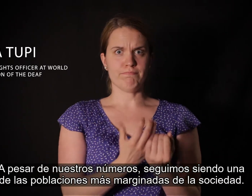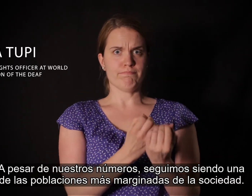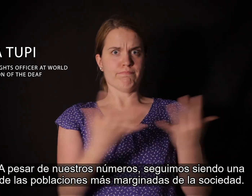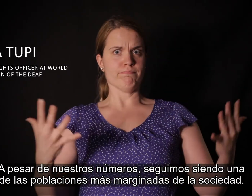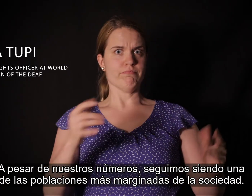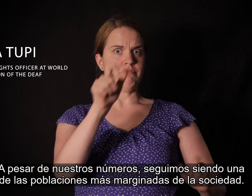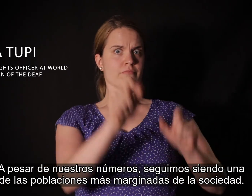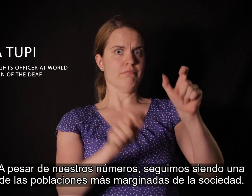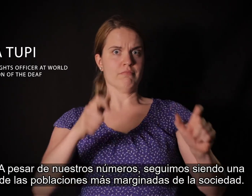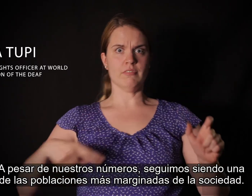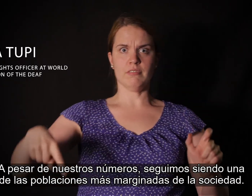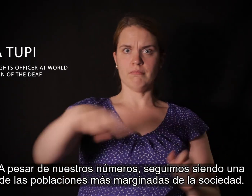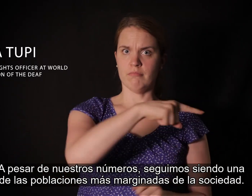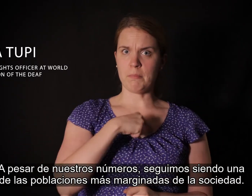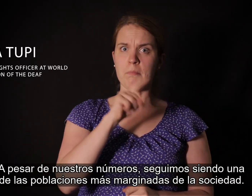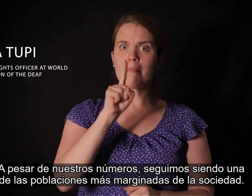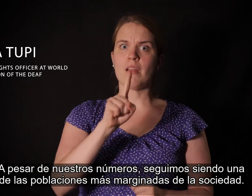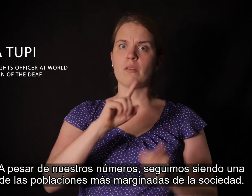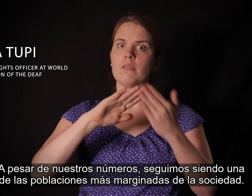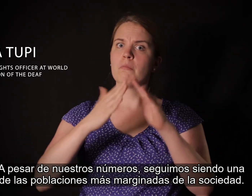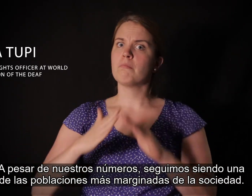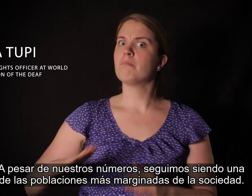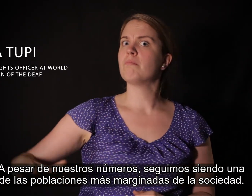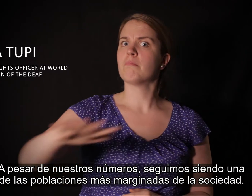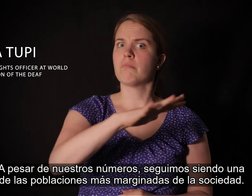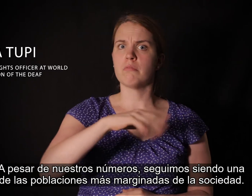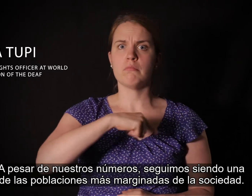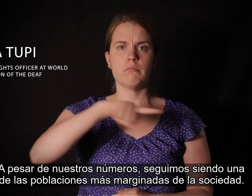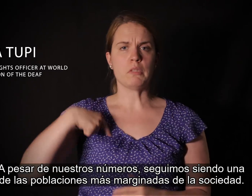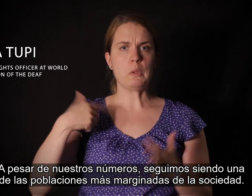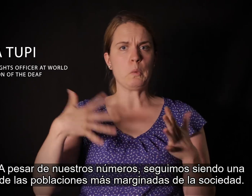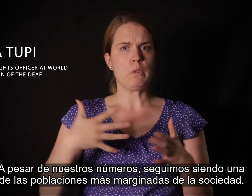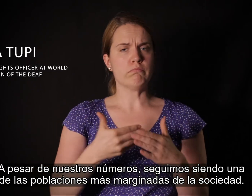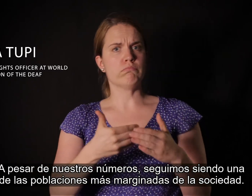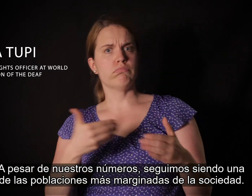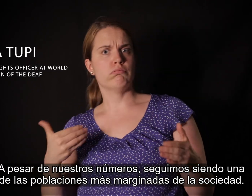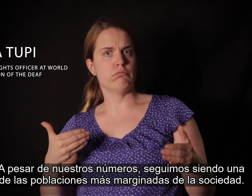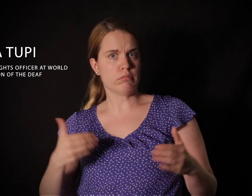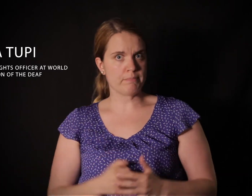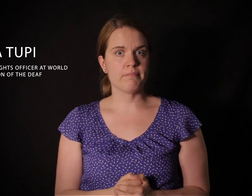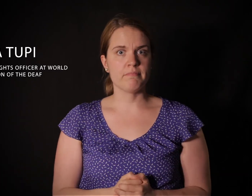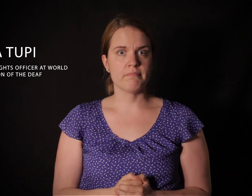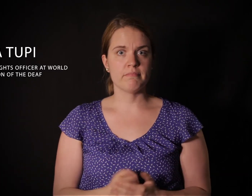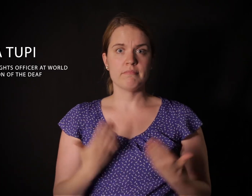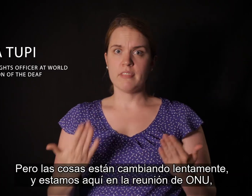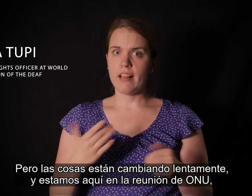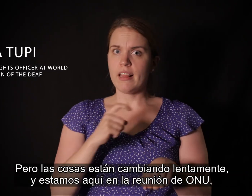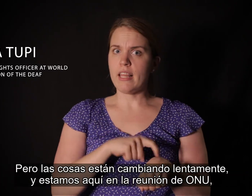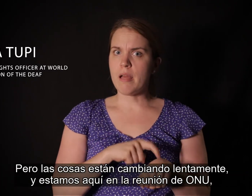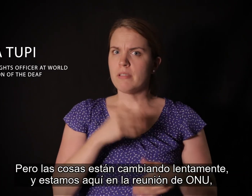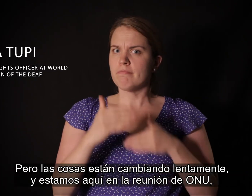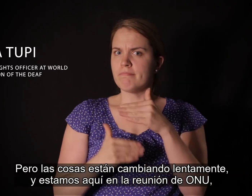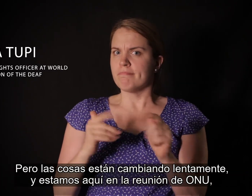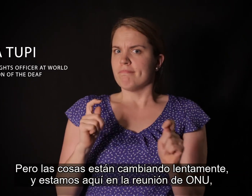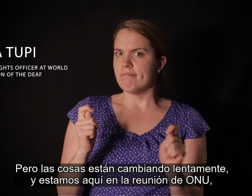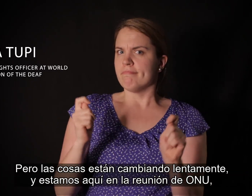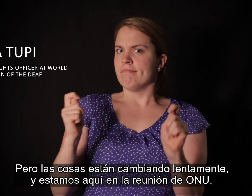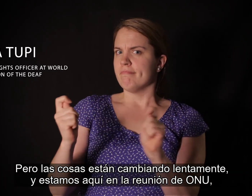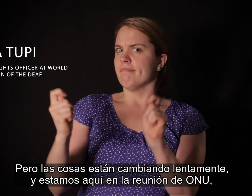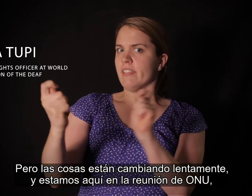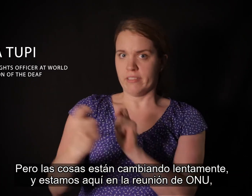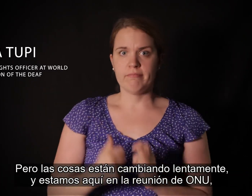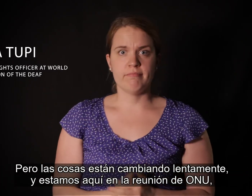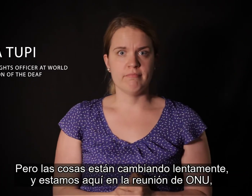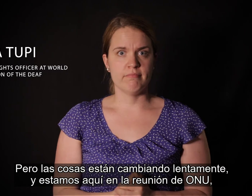Despite our numbers, we are still one of the most marginalised populations in society. But things are slowly